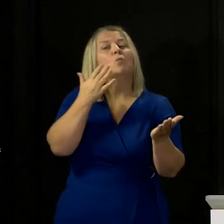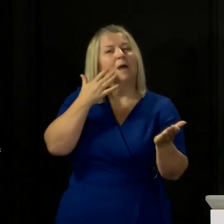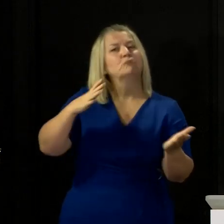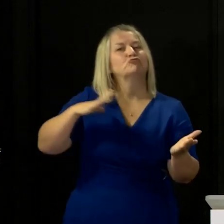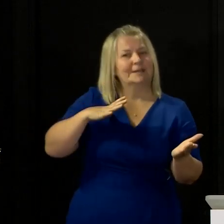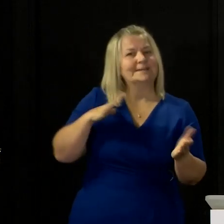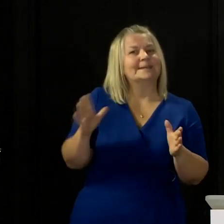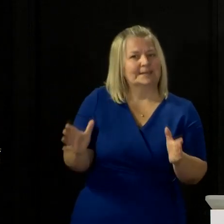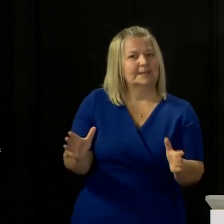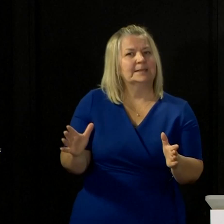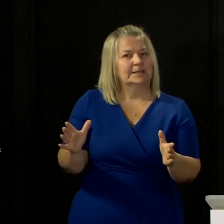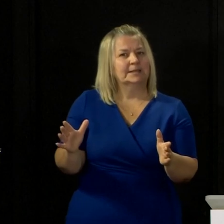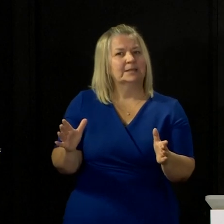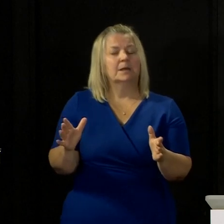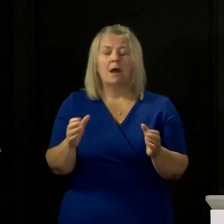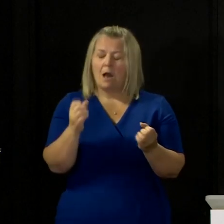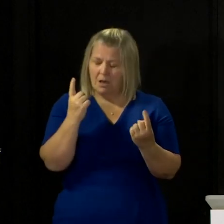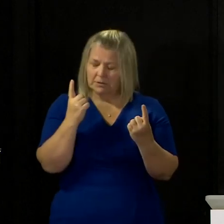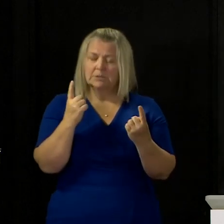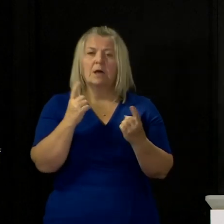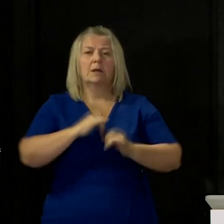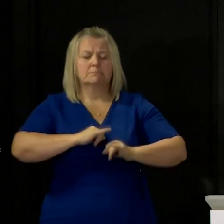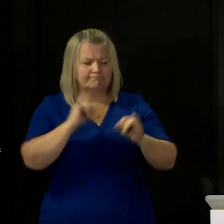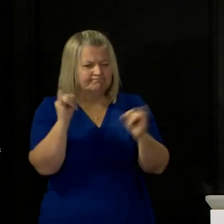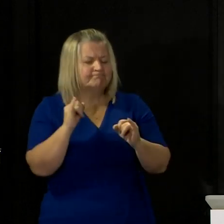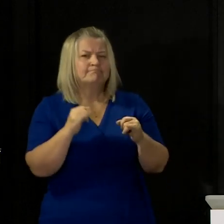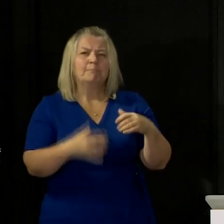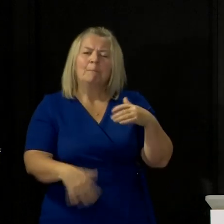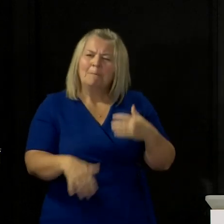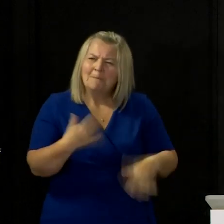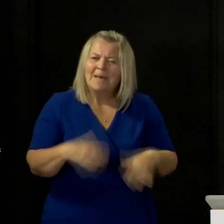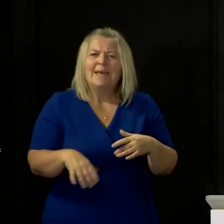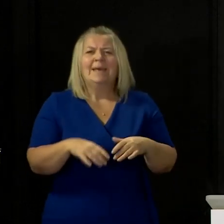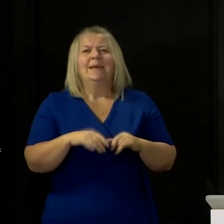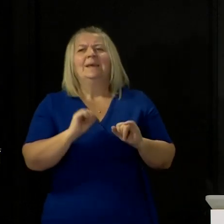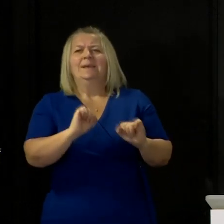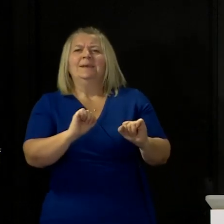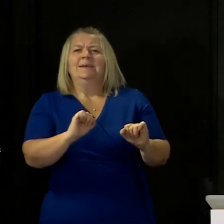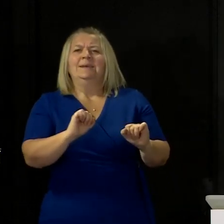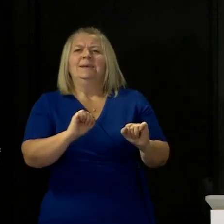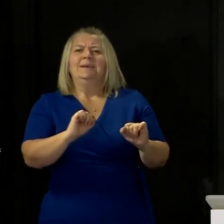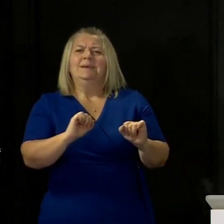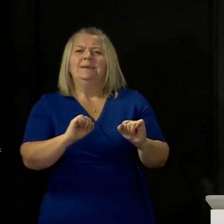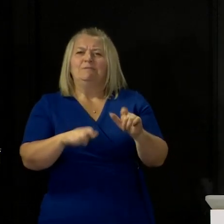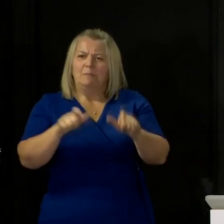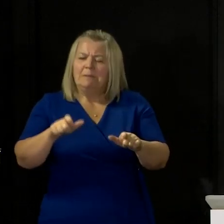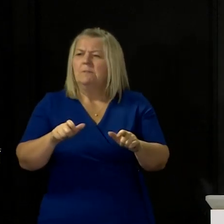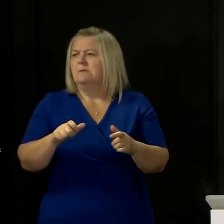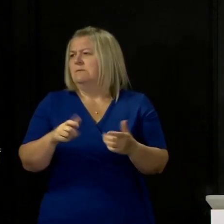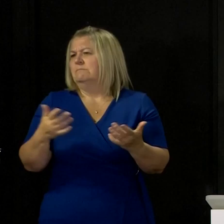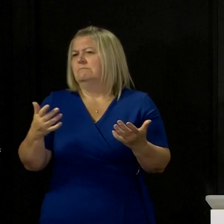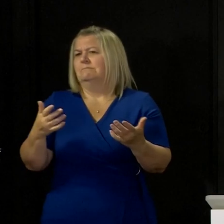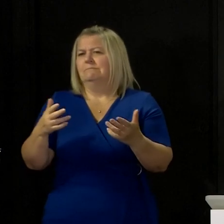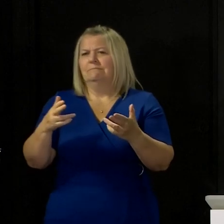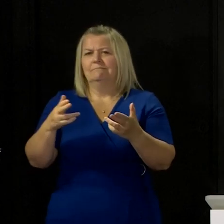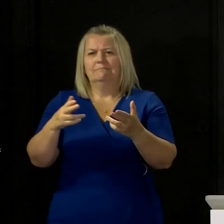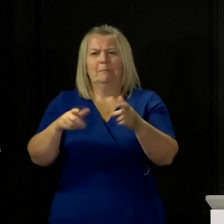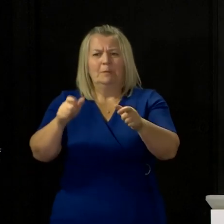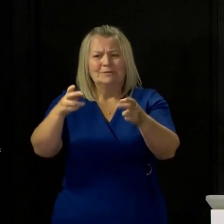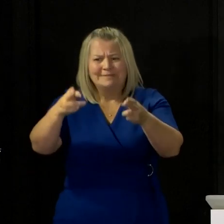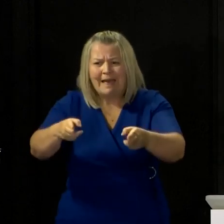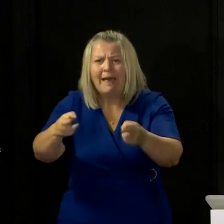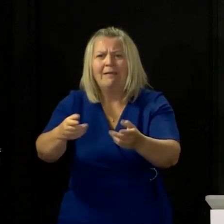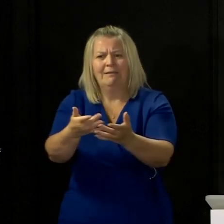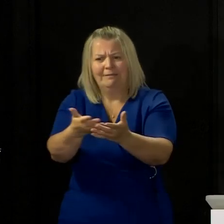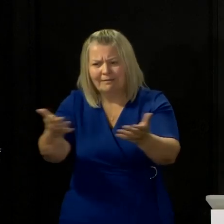anguish and the trauma that this virus has brought in its wake in the form of loss of life, serious illness